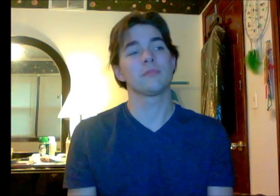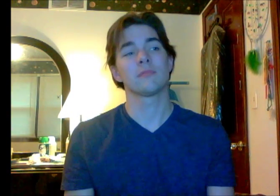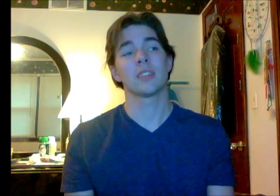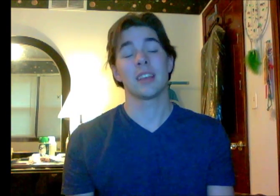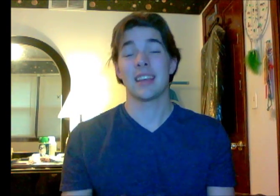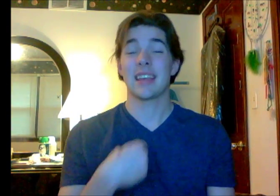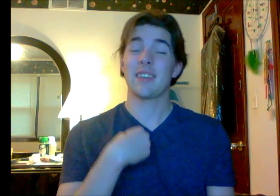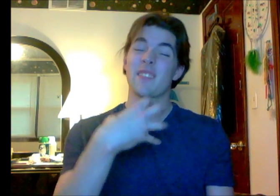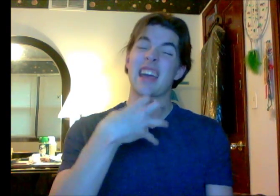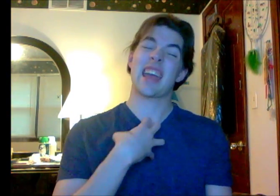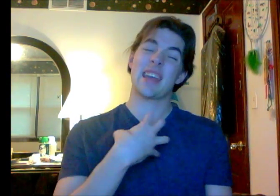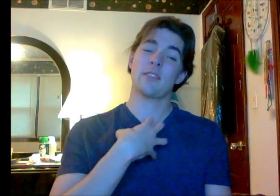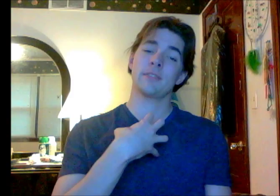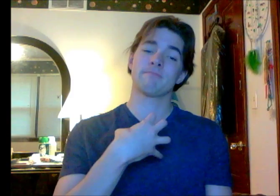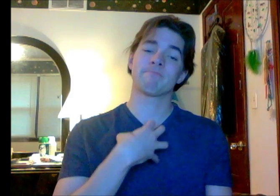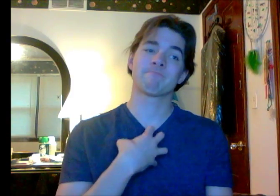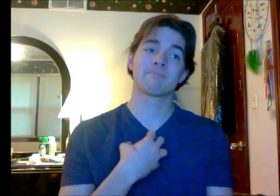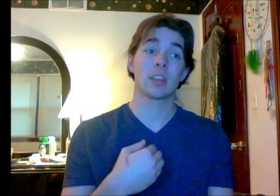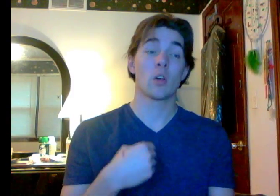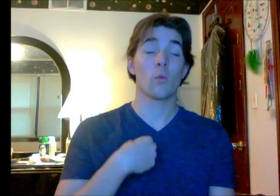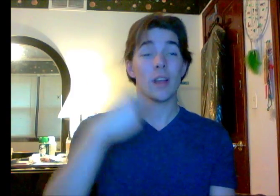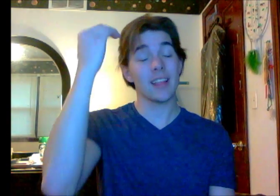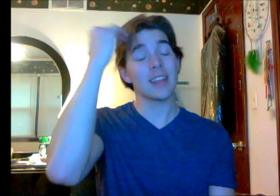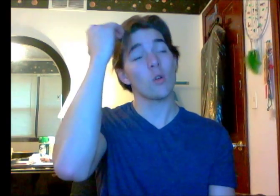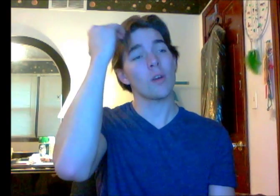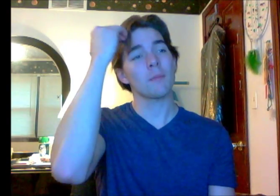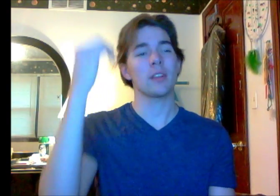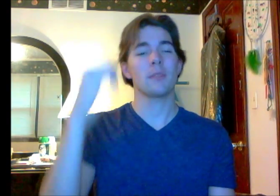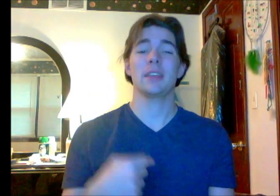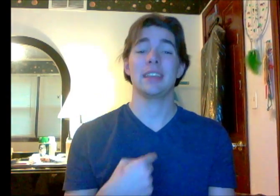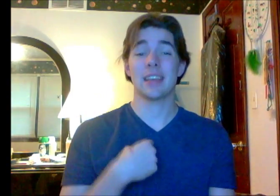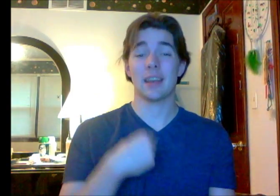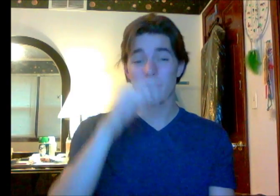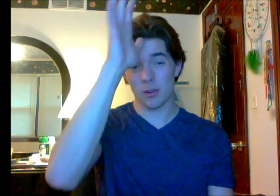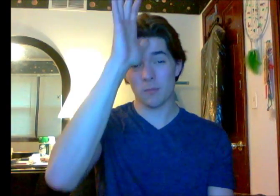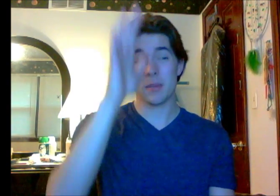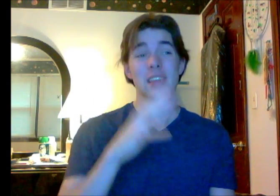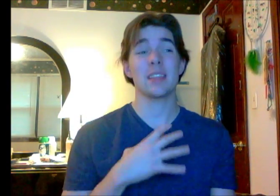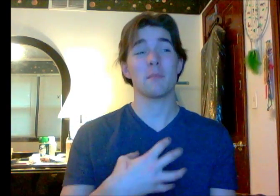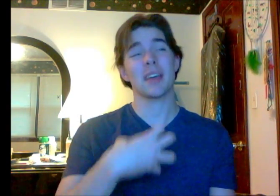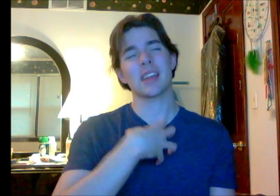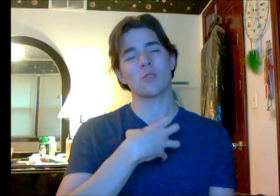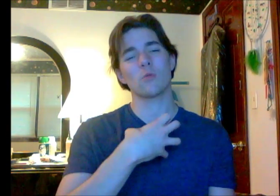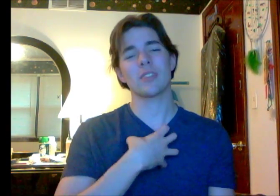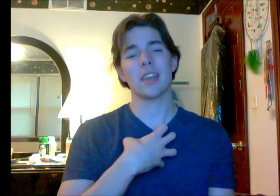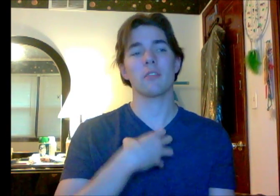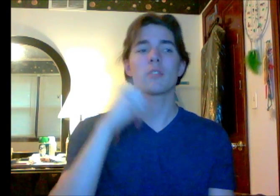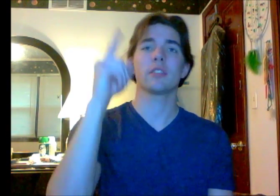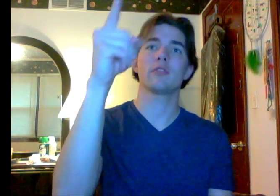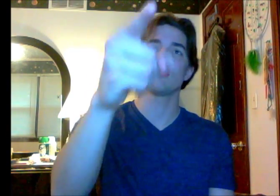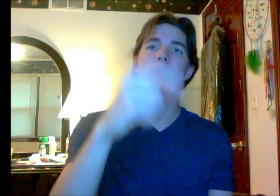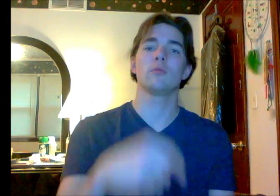When I wake up Yeah, I know I'm gonna be I'm gonna be the man who's fevering to you